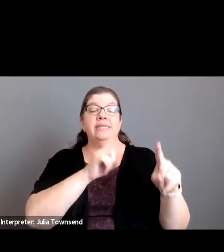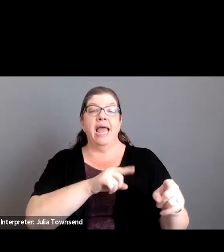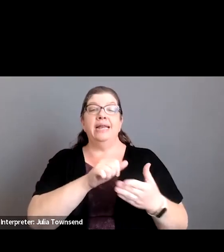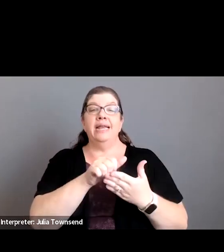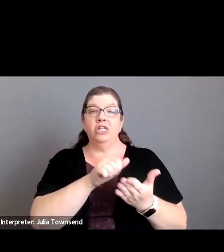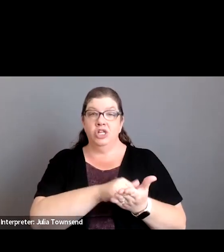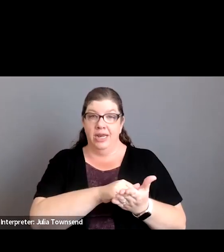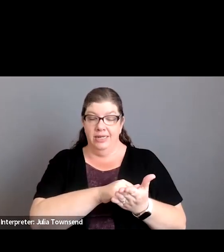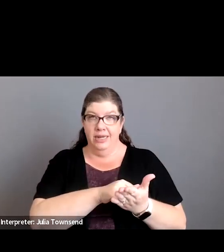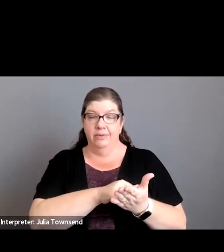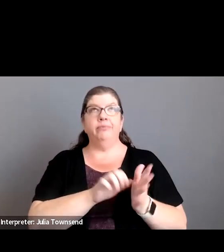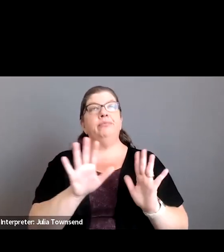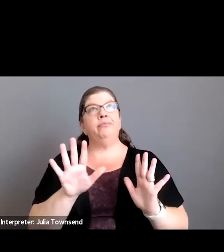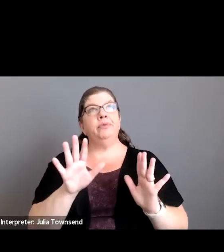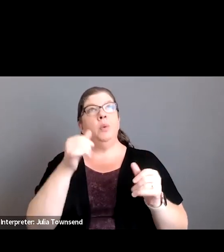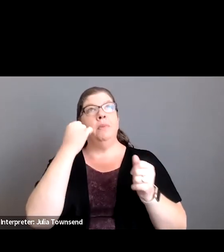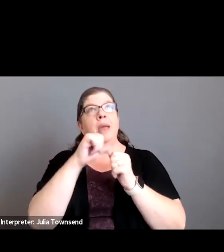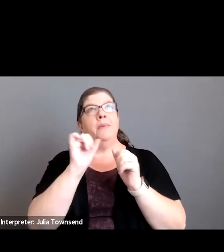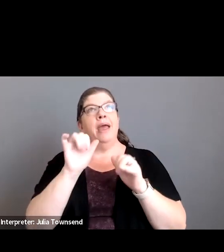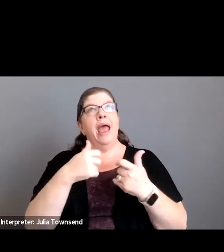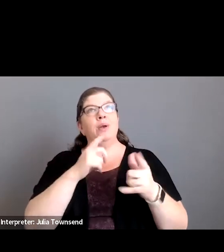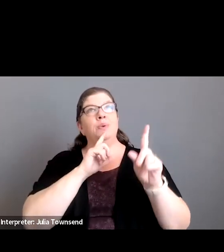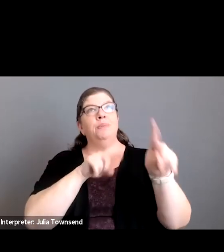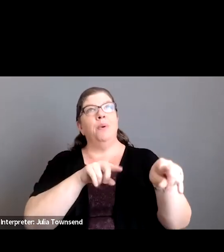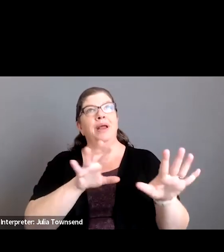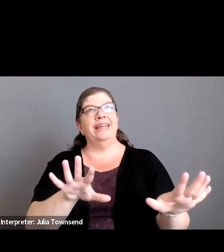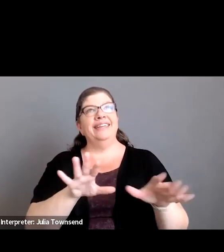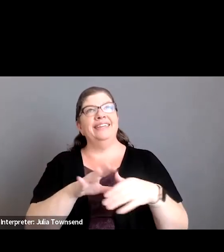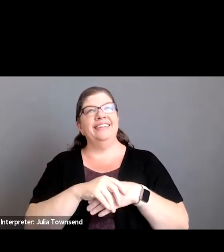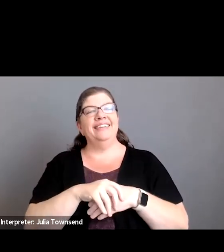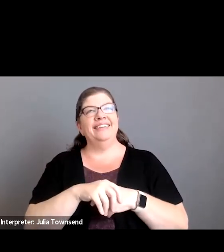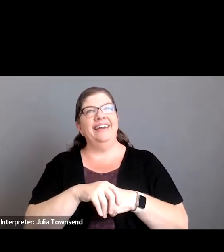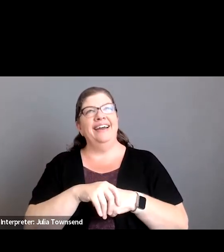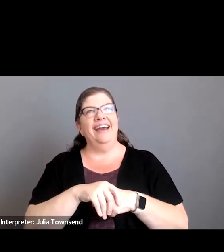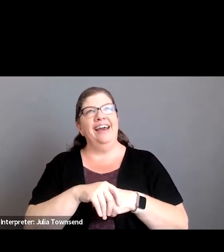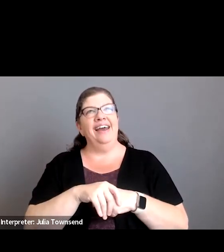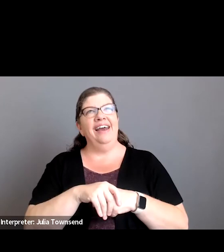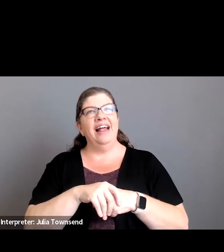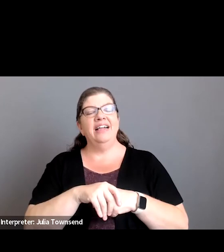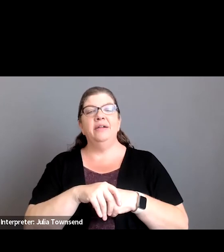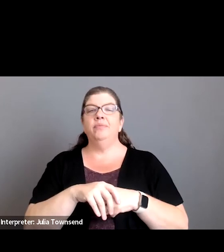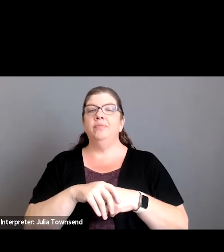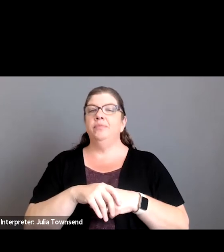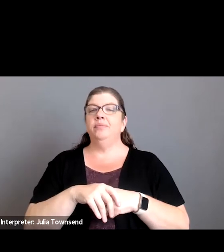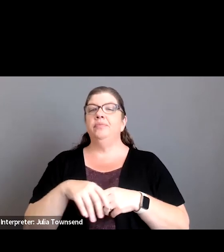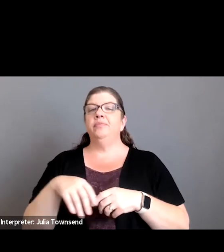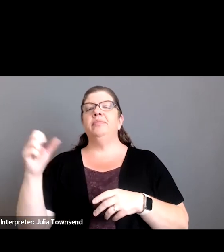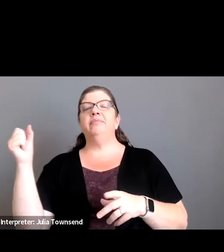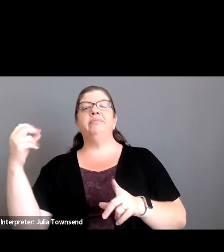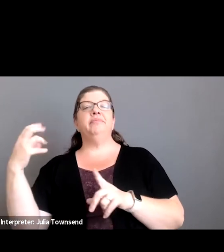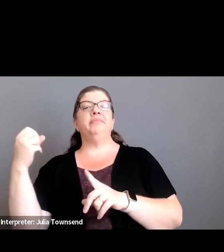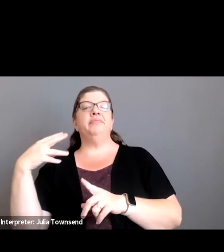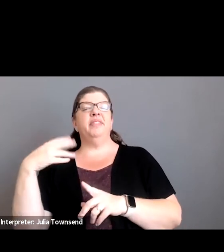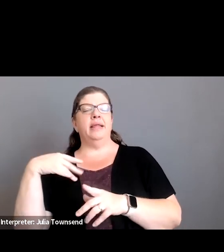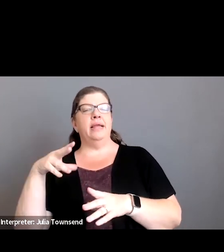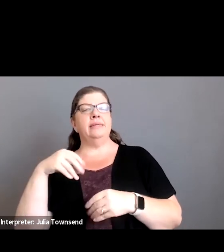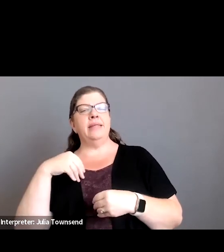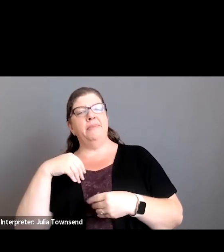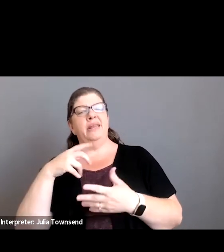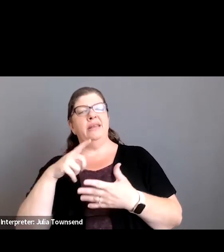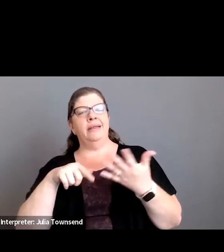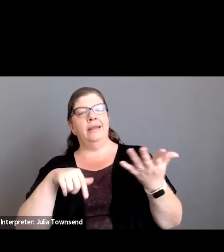i'm trying to remember how to report this out um okay pass